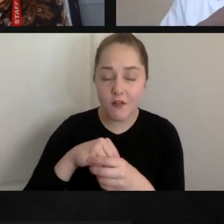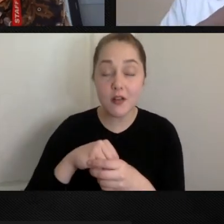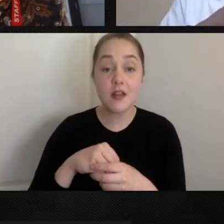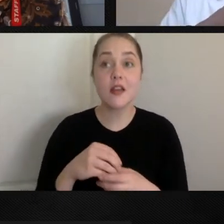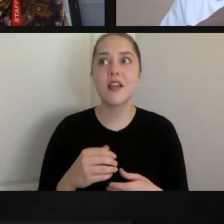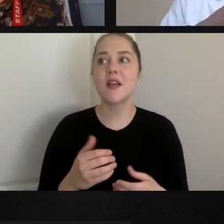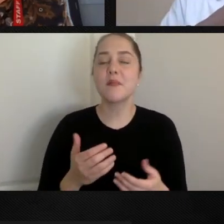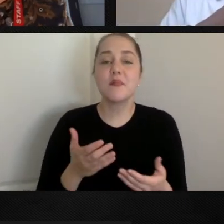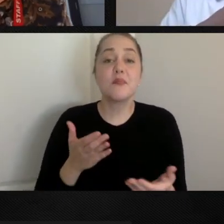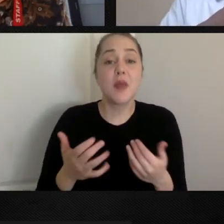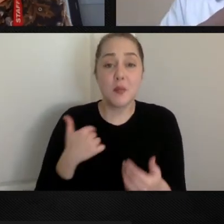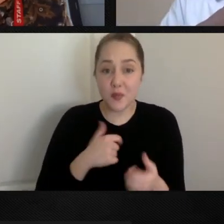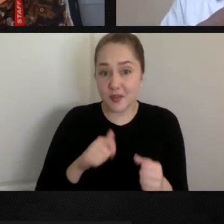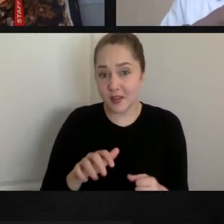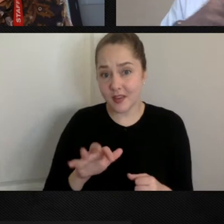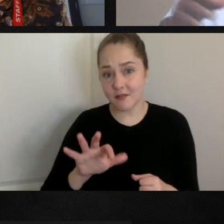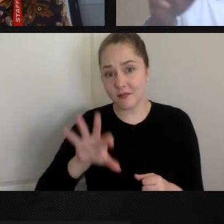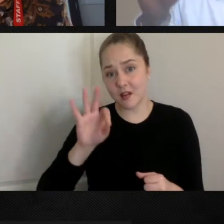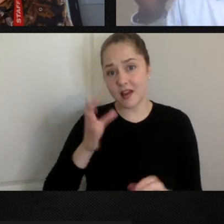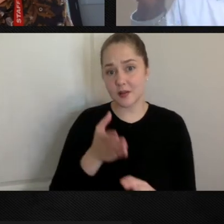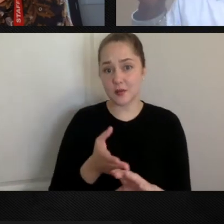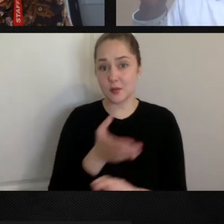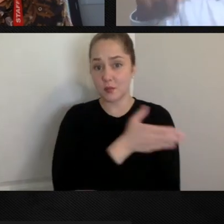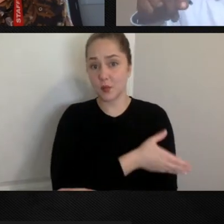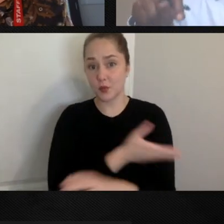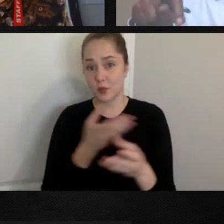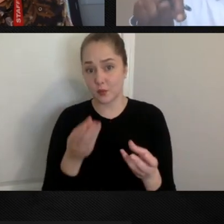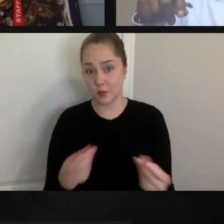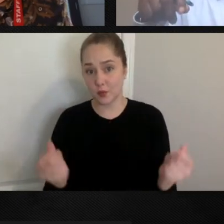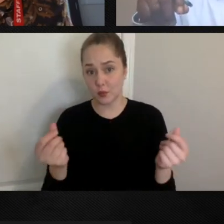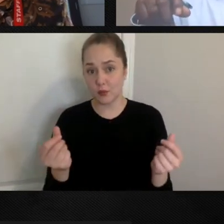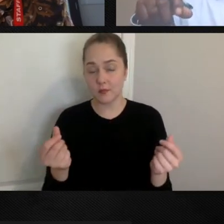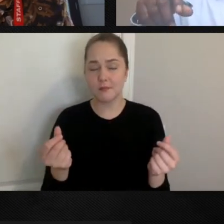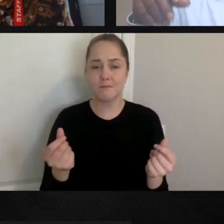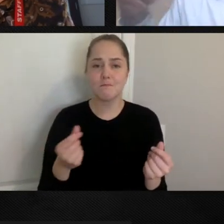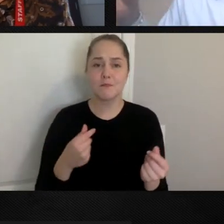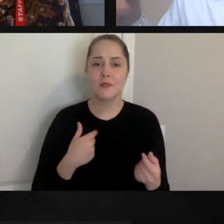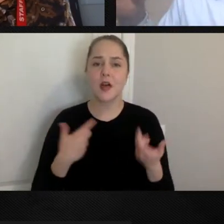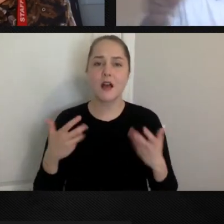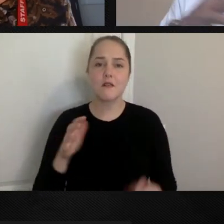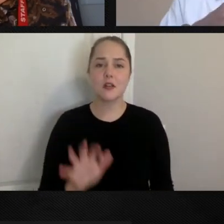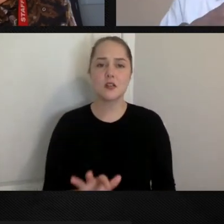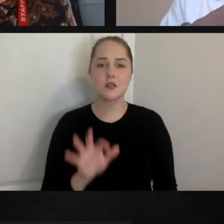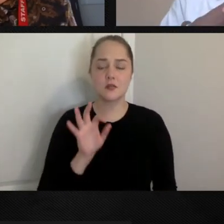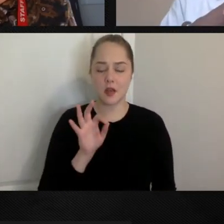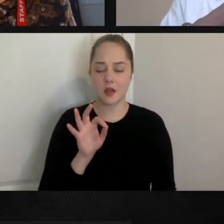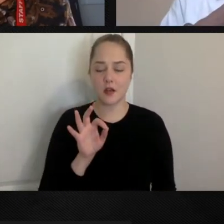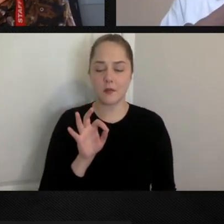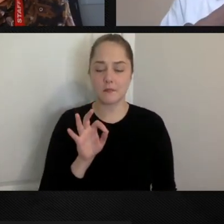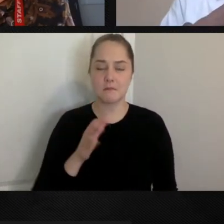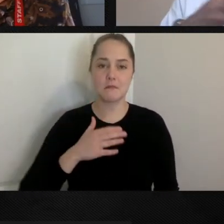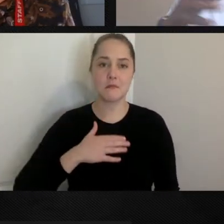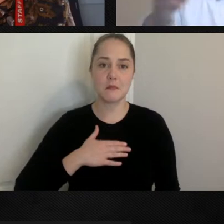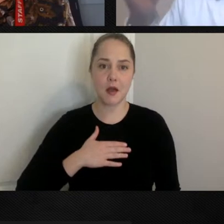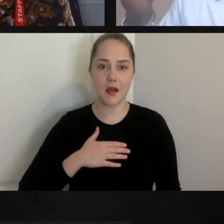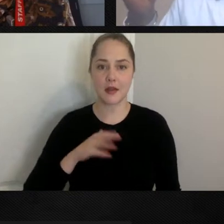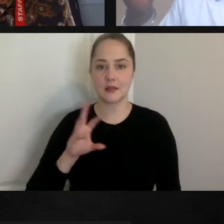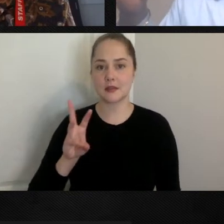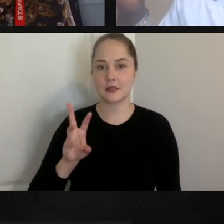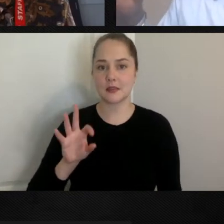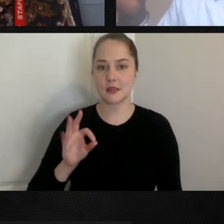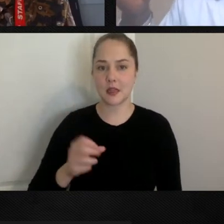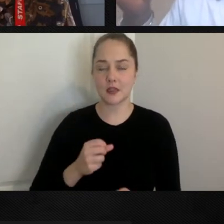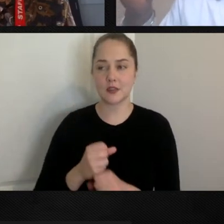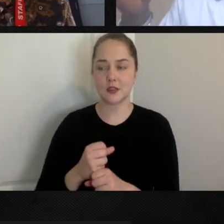can find better solutions. What I've found in my 69 years and